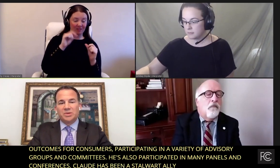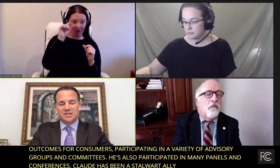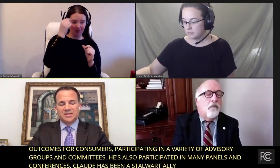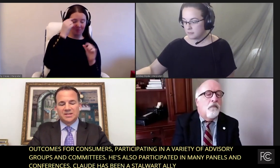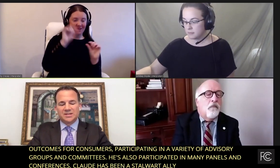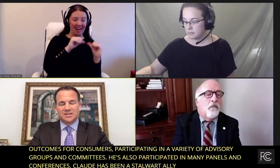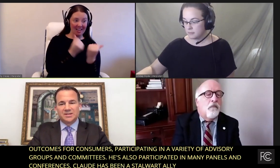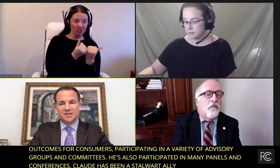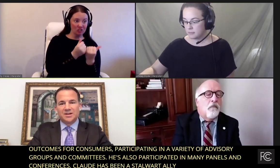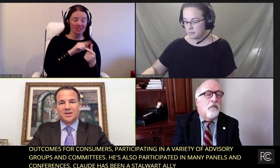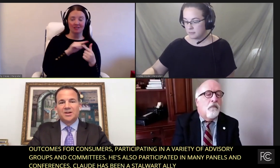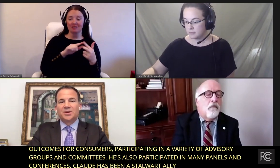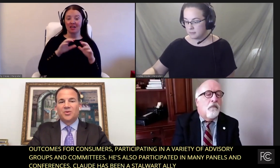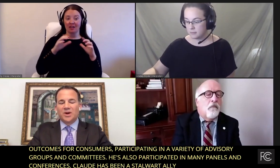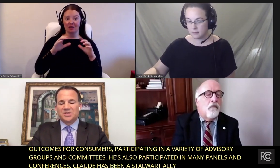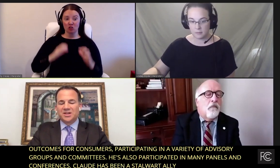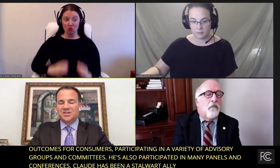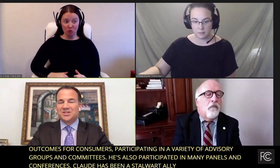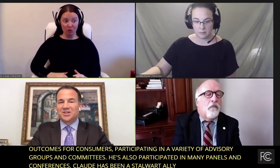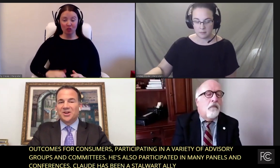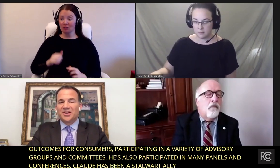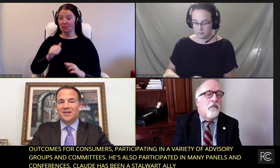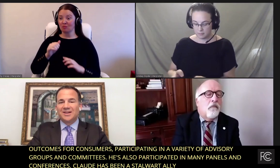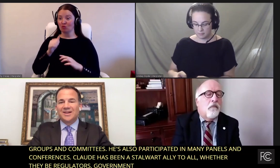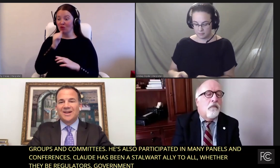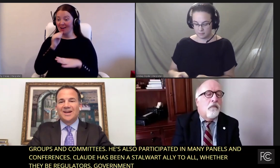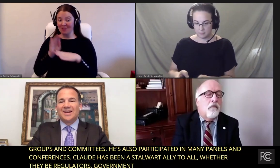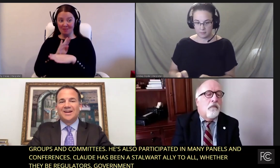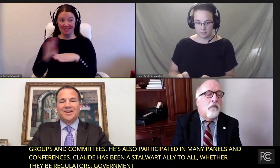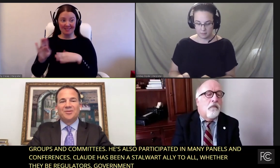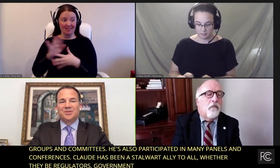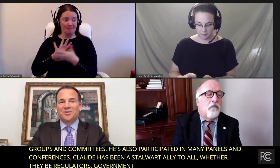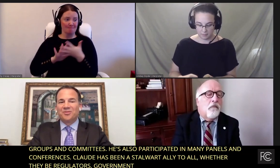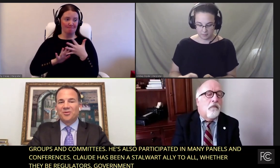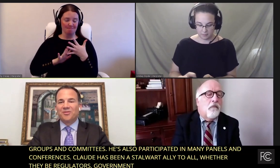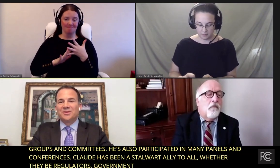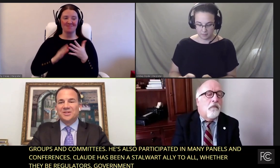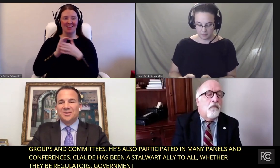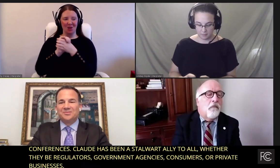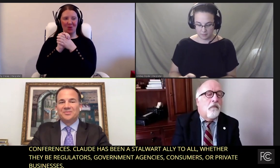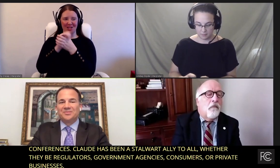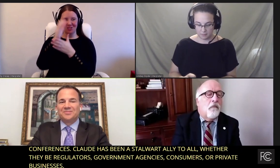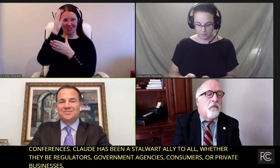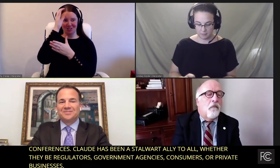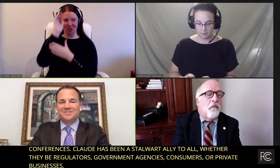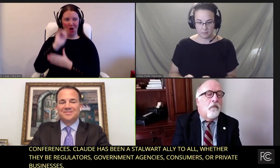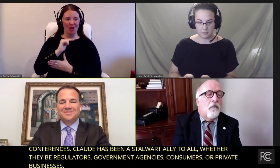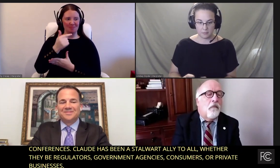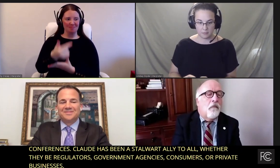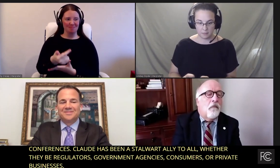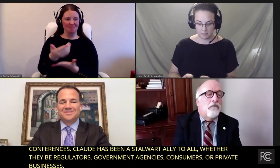or private businesses. Congratulations, Claude, and I will turn the floor over to you.